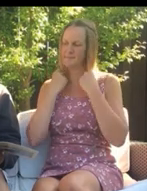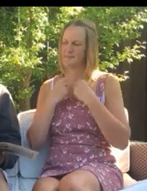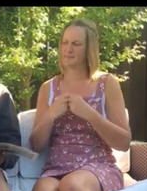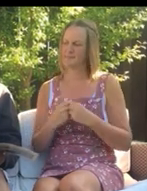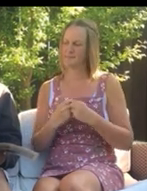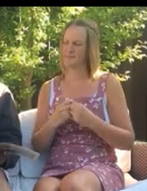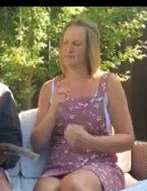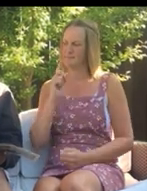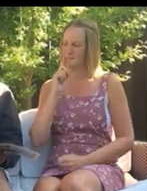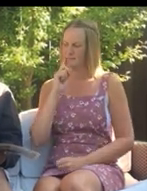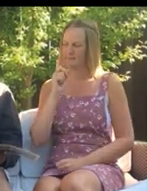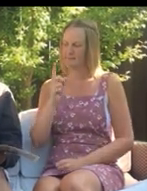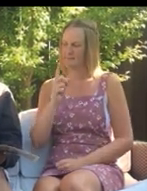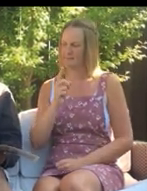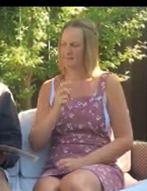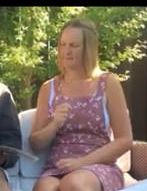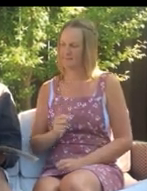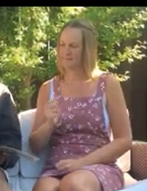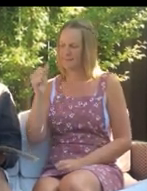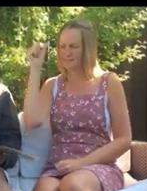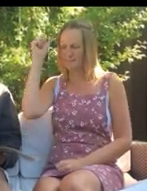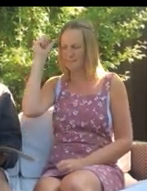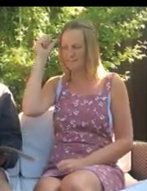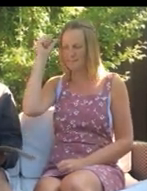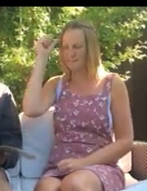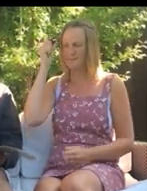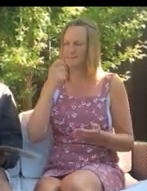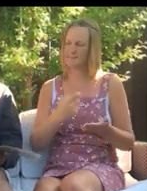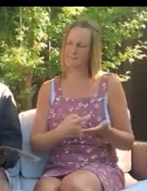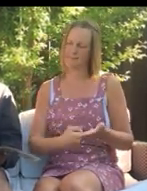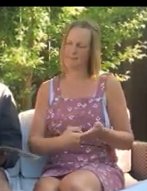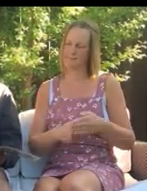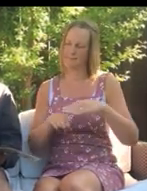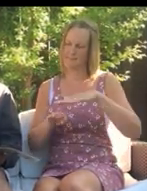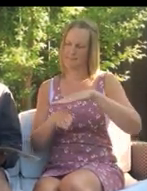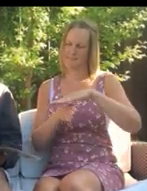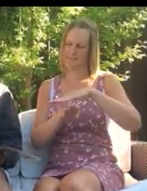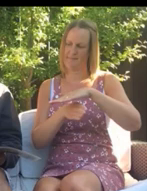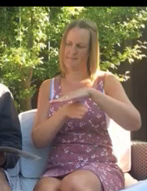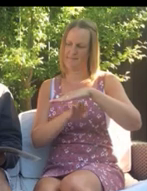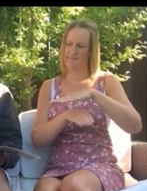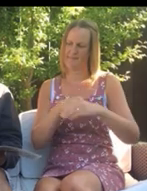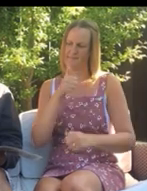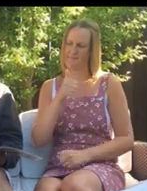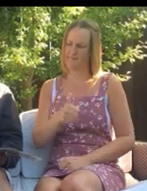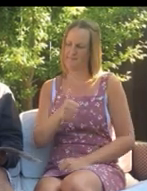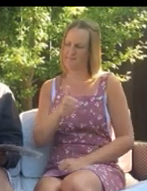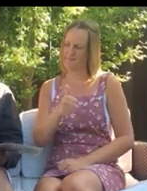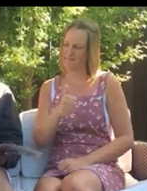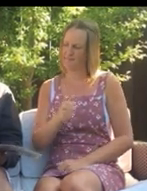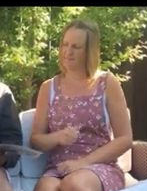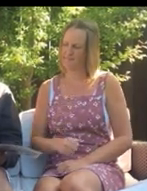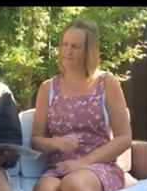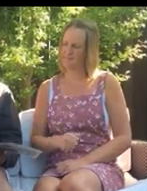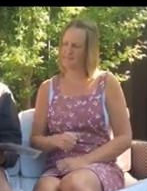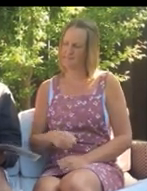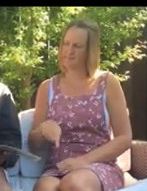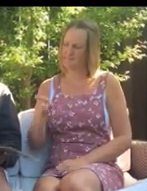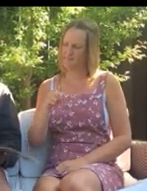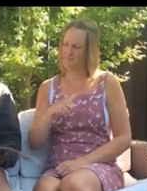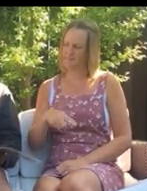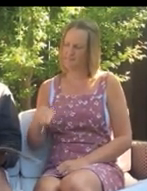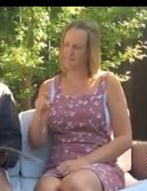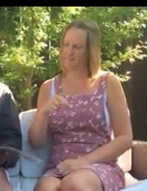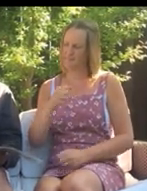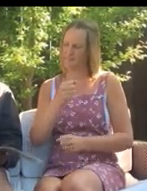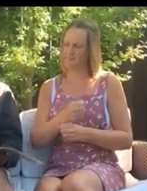quest. The three discuss what they can do. I know, says Rose, a raft is best. With